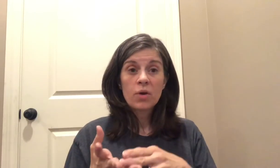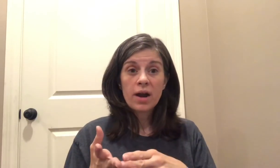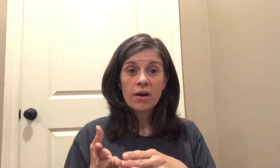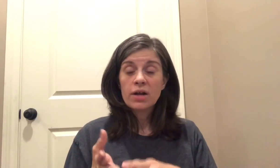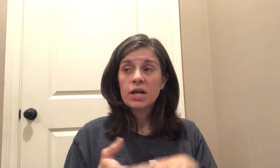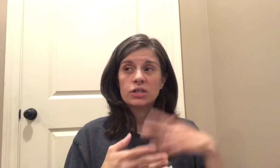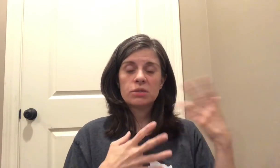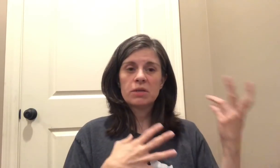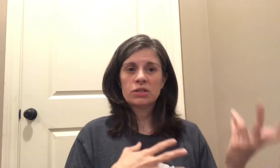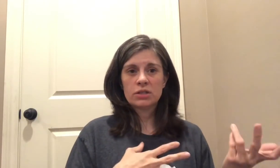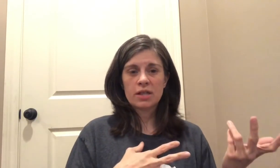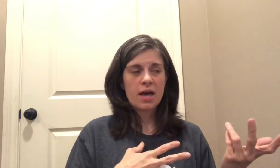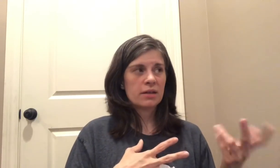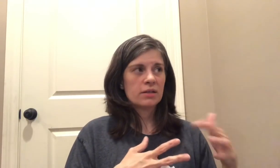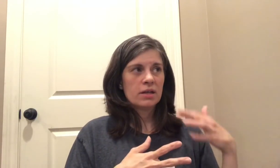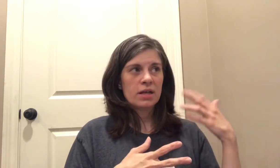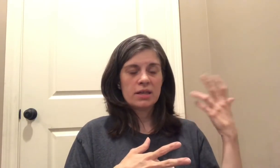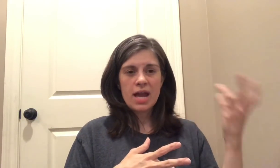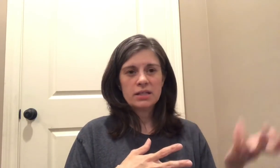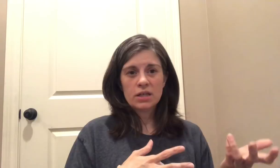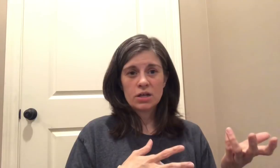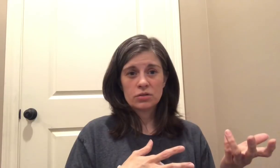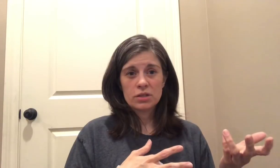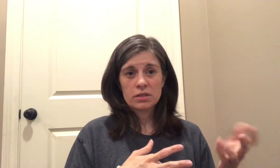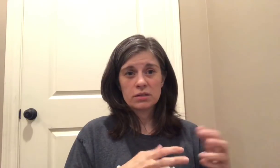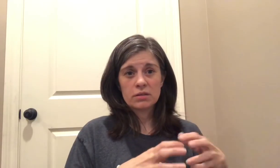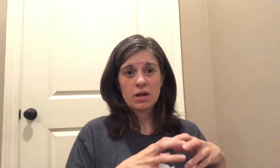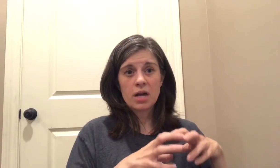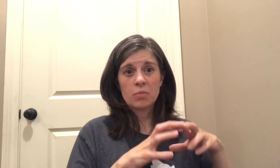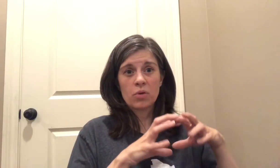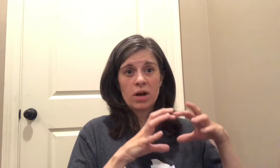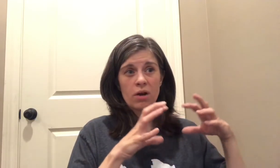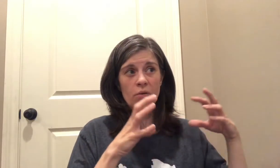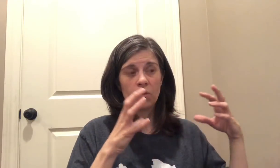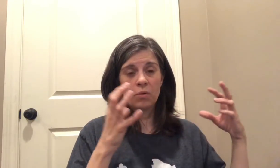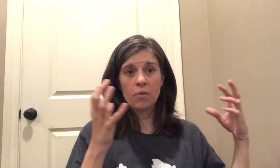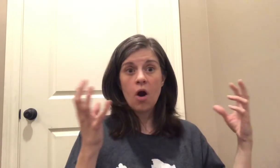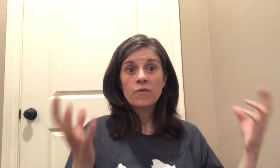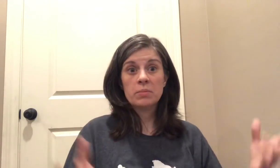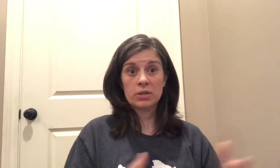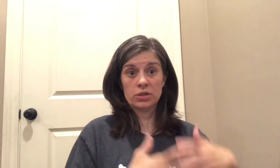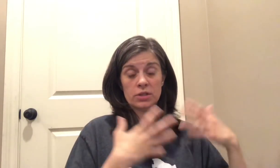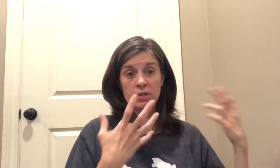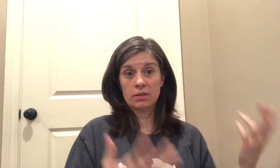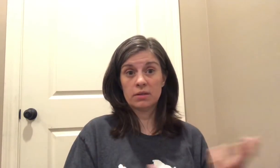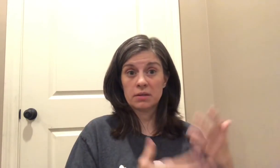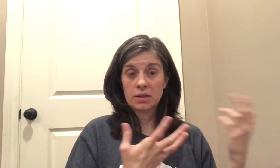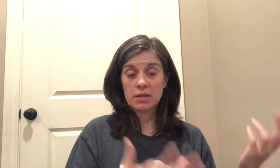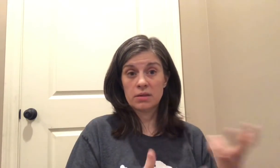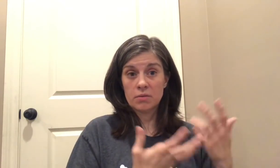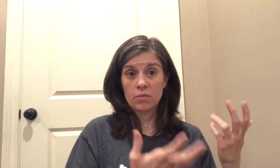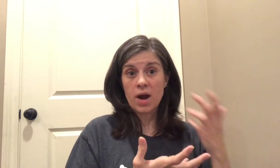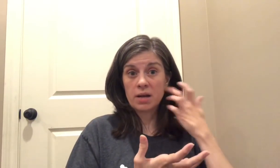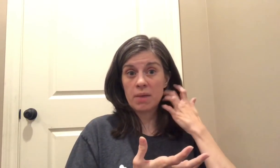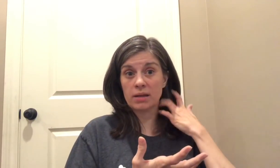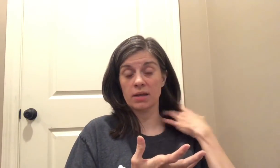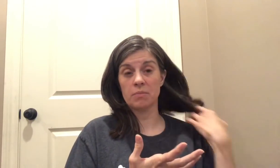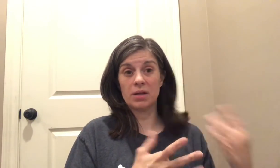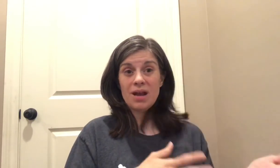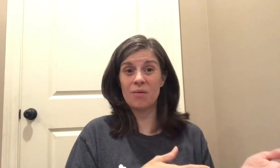prayer and she mentioned that in the 1800s God and prayer were often mentioned in in the writing back then but now